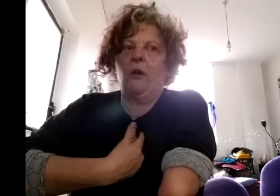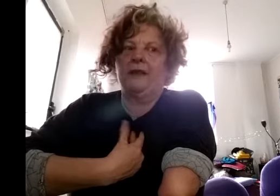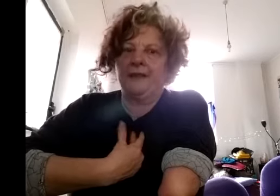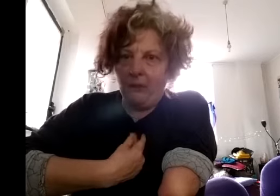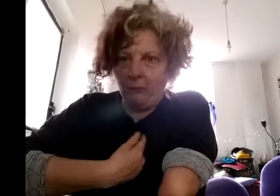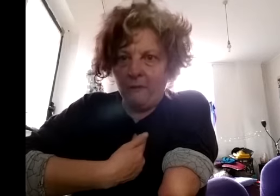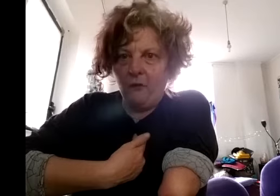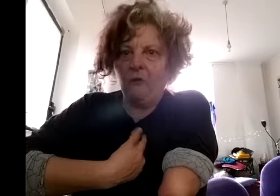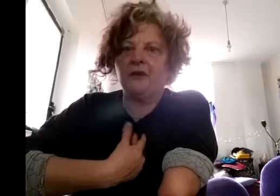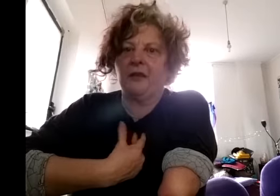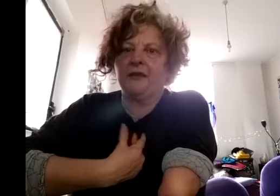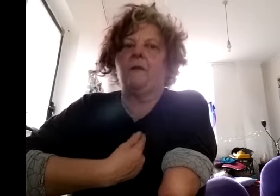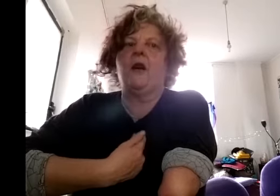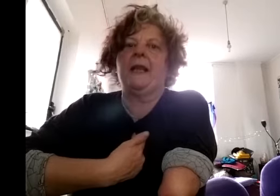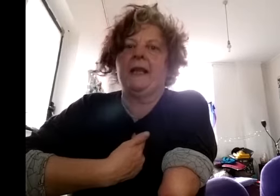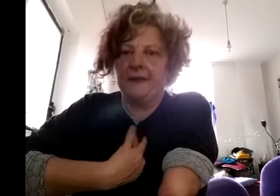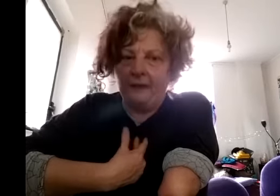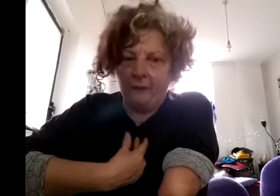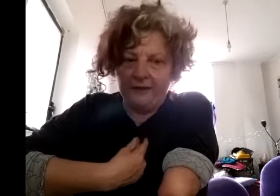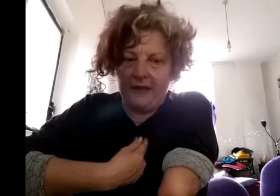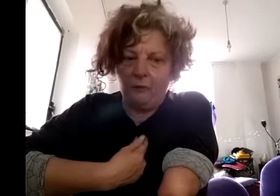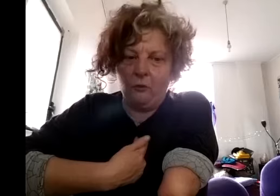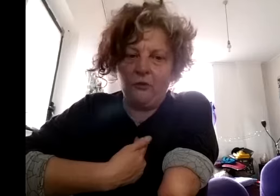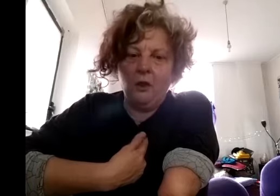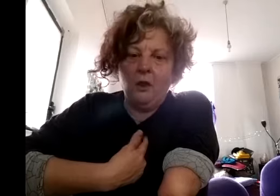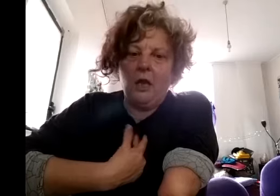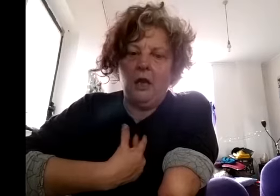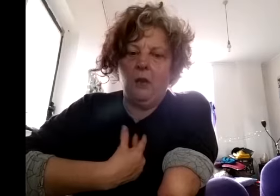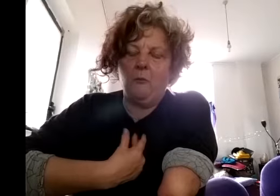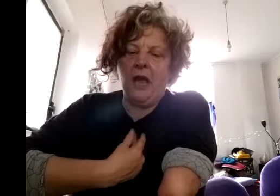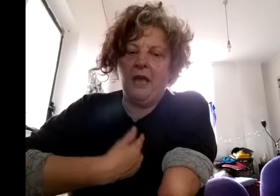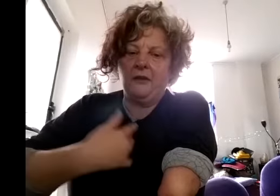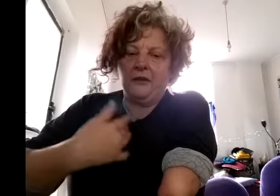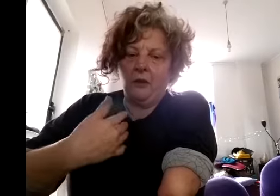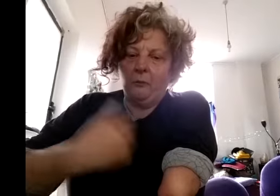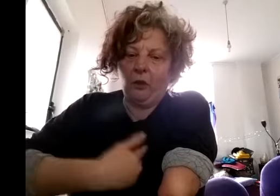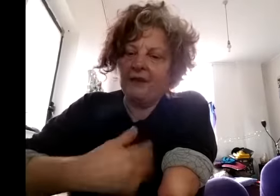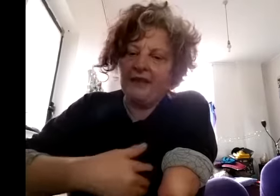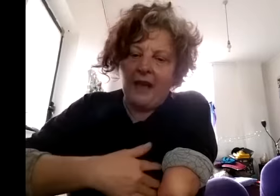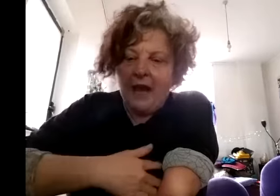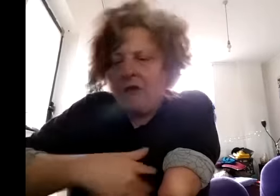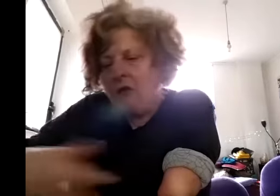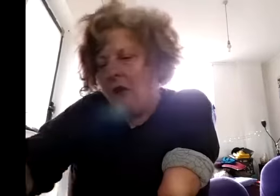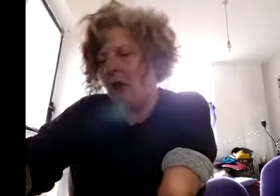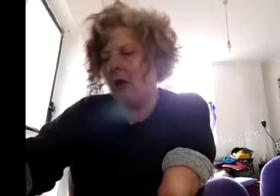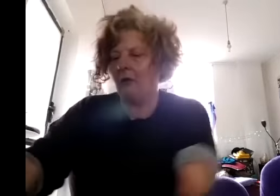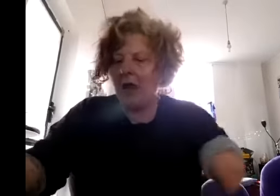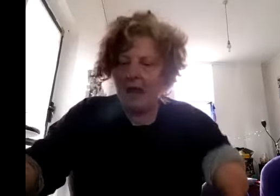are disabled performers who identify as deaf or disabled um and because there are no other